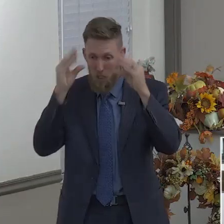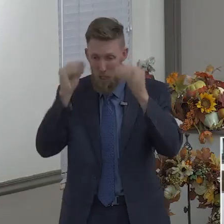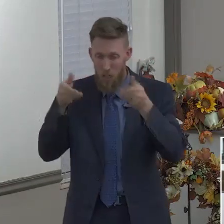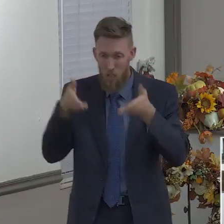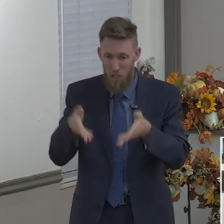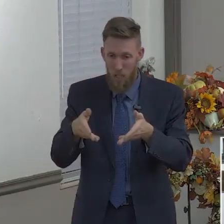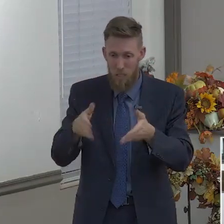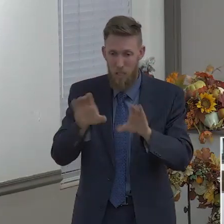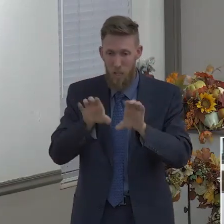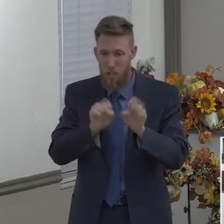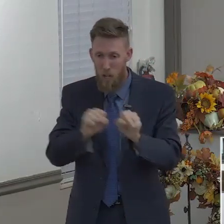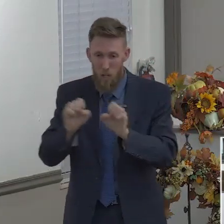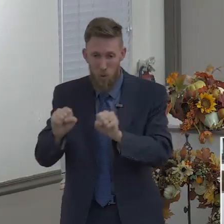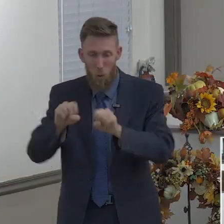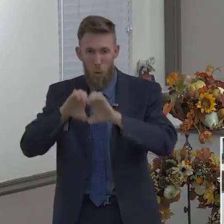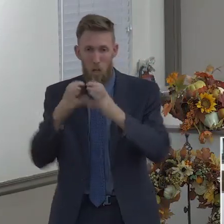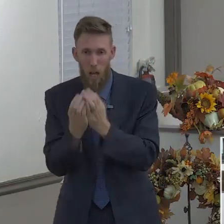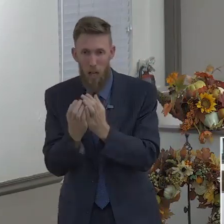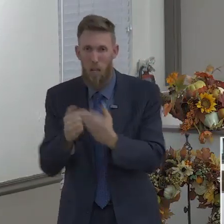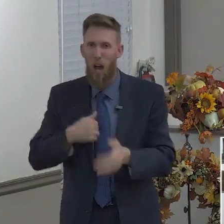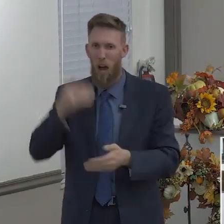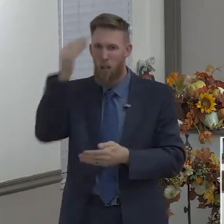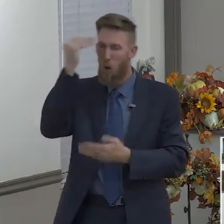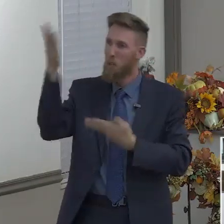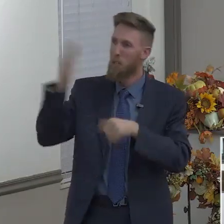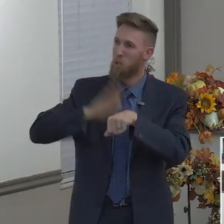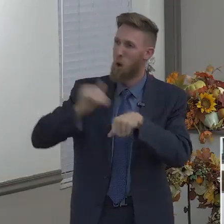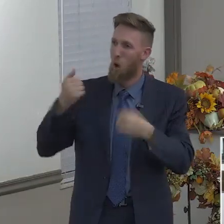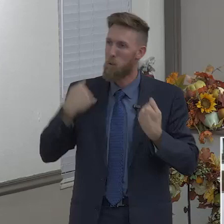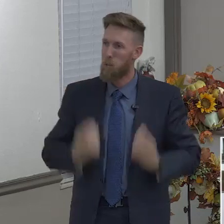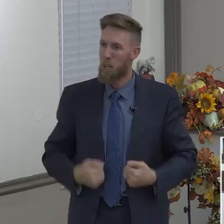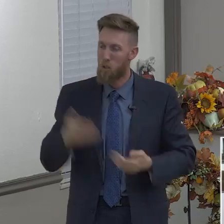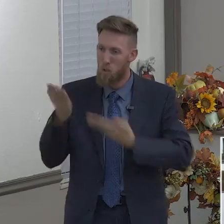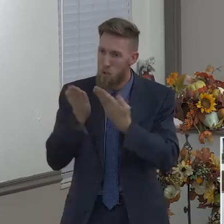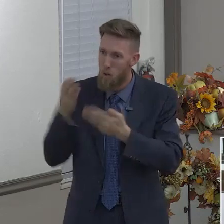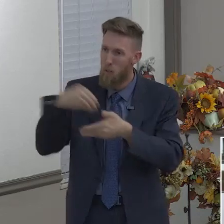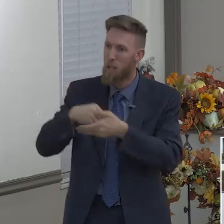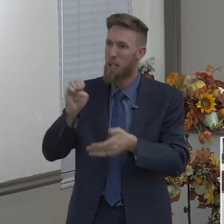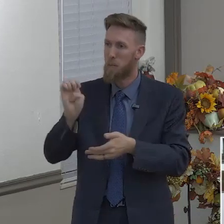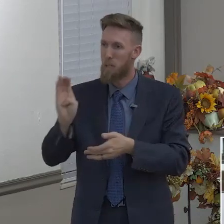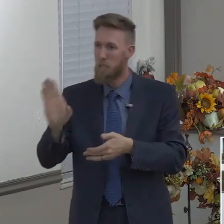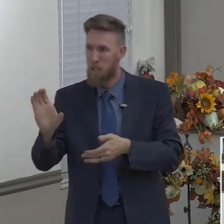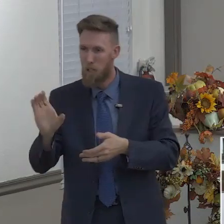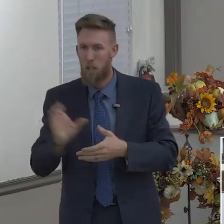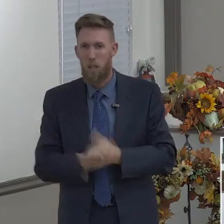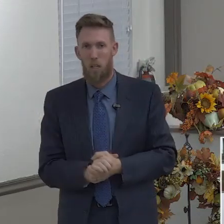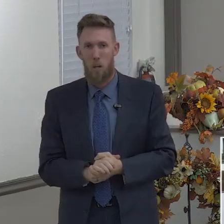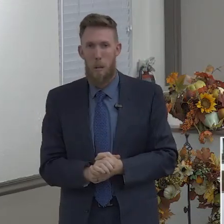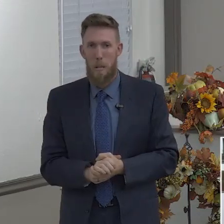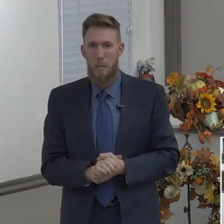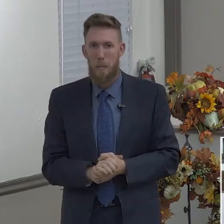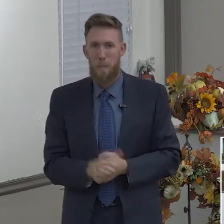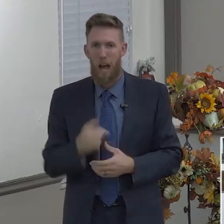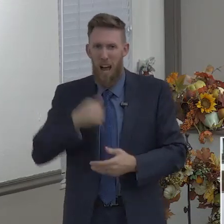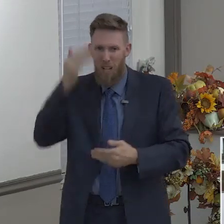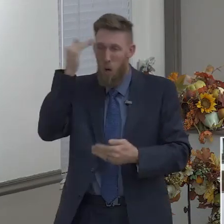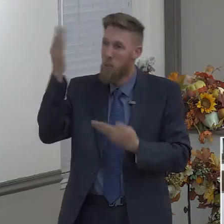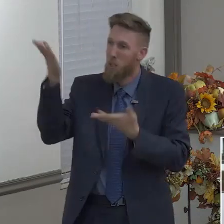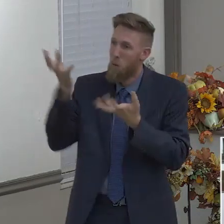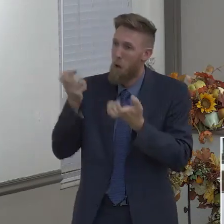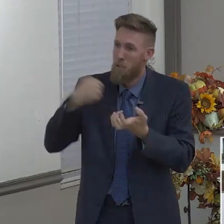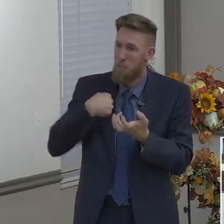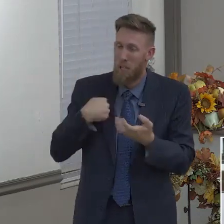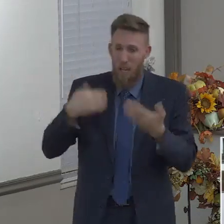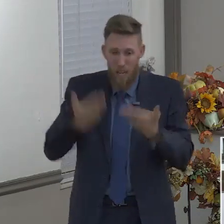has called me to serve somewhere at Elmwood Baptist Church. I know God wants me at Elmwood Baptist Church. Because I promise you, there will be times